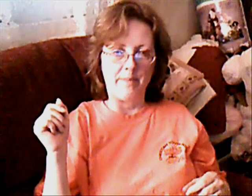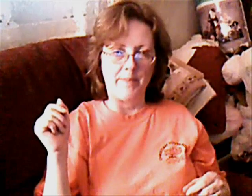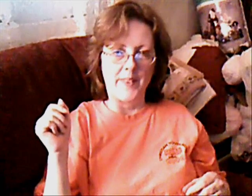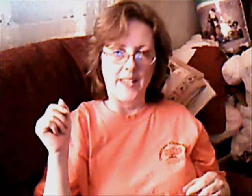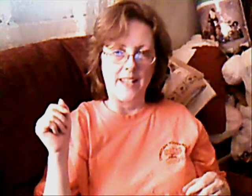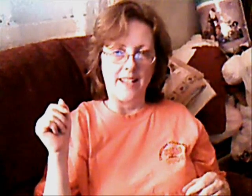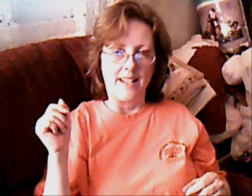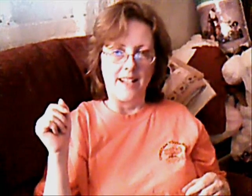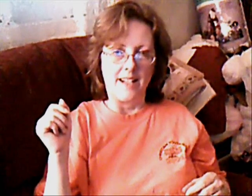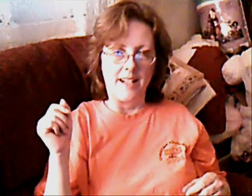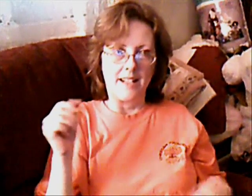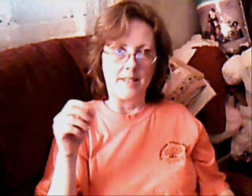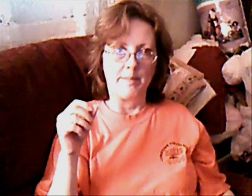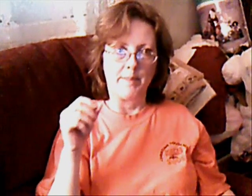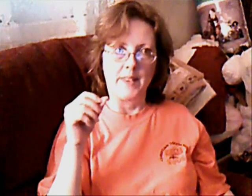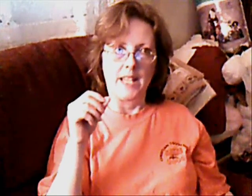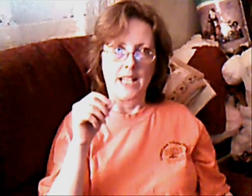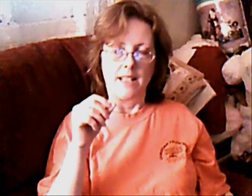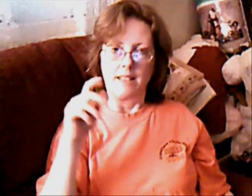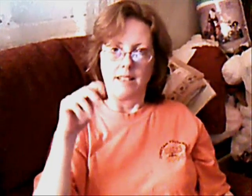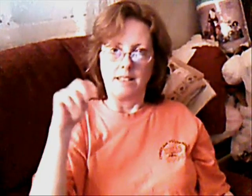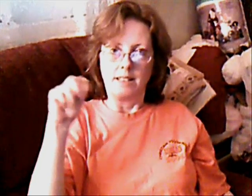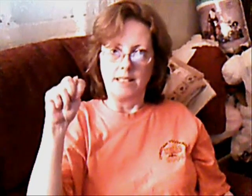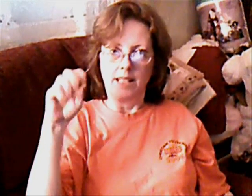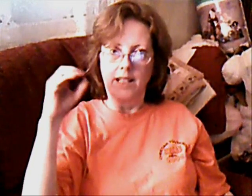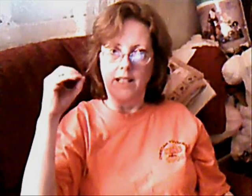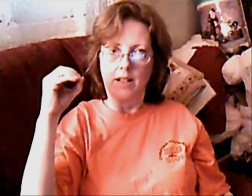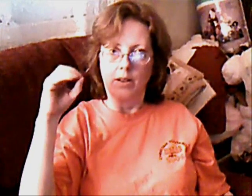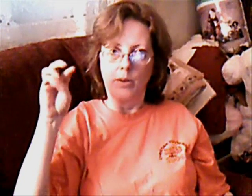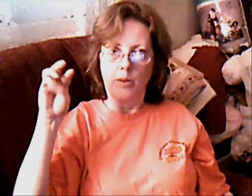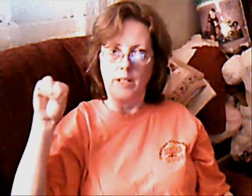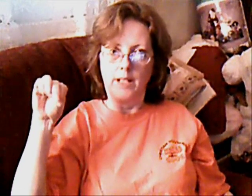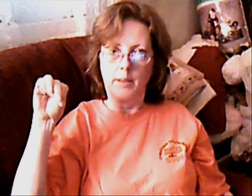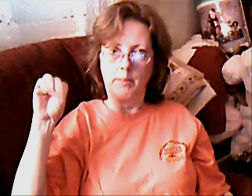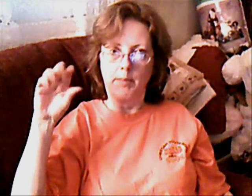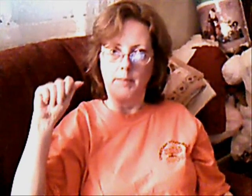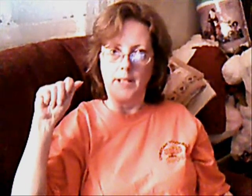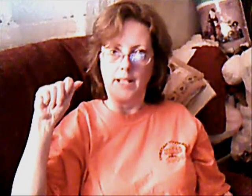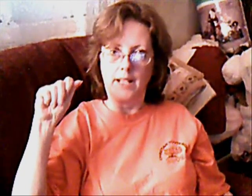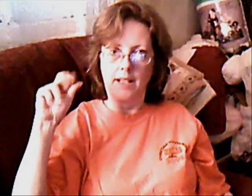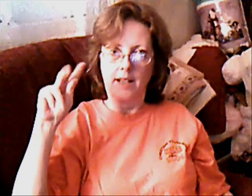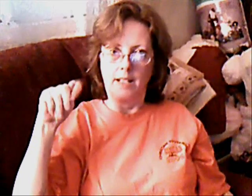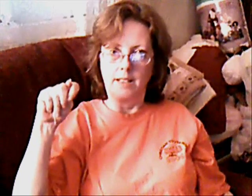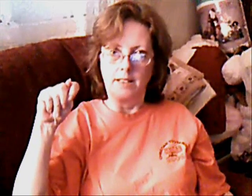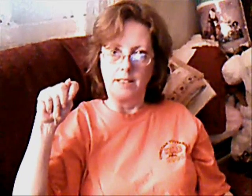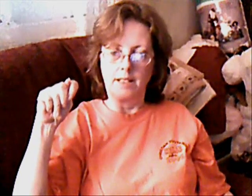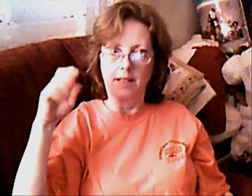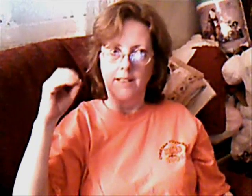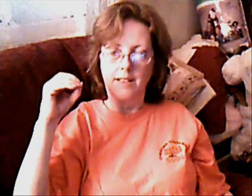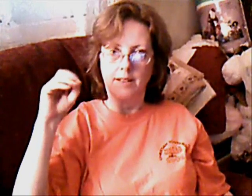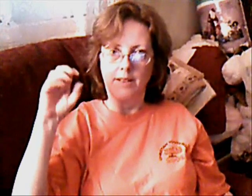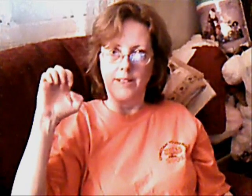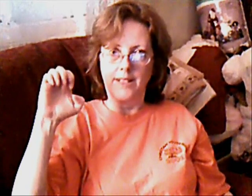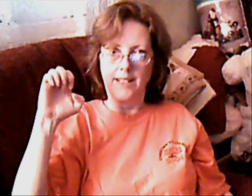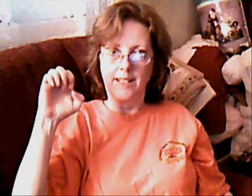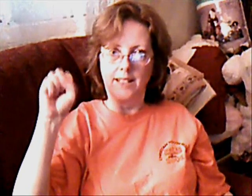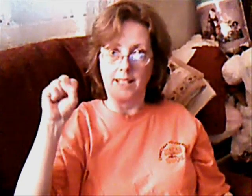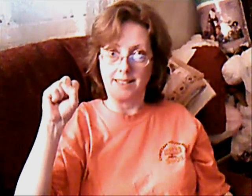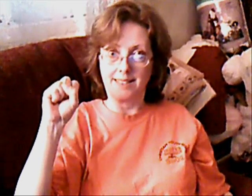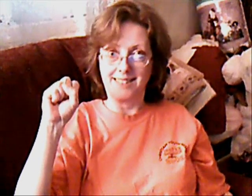consider all the worlds that I hinted me.